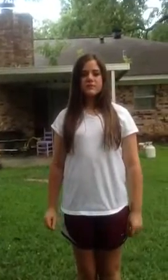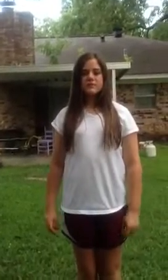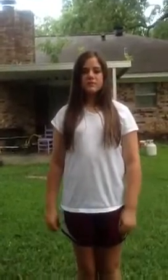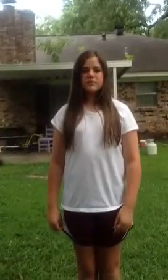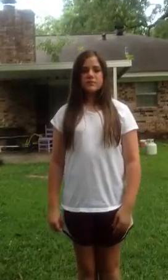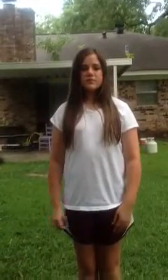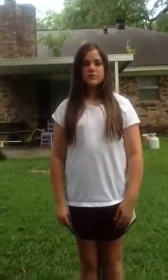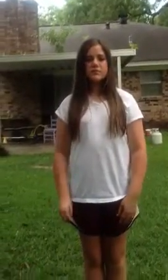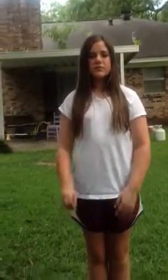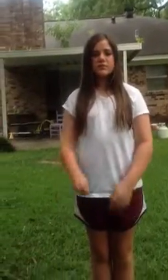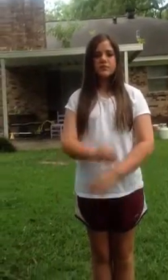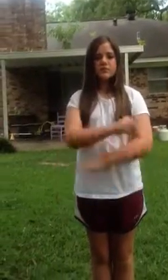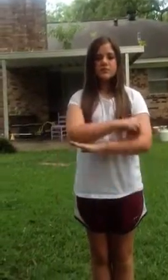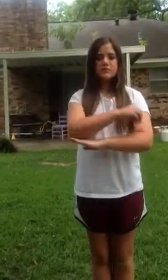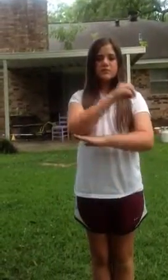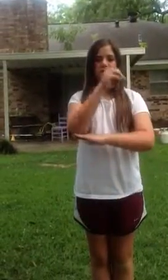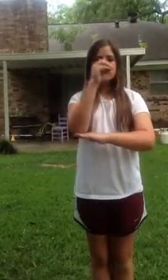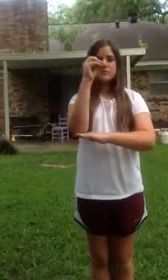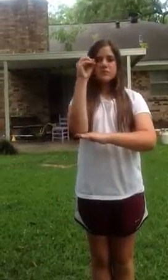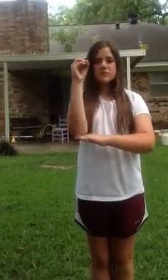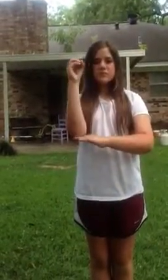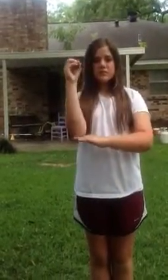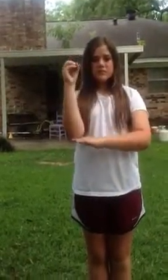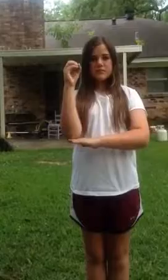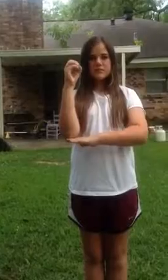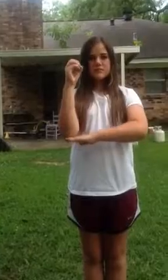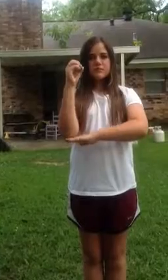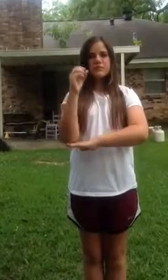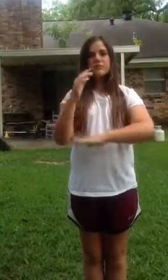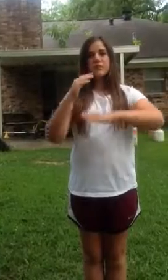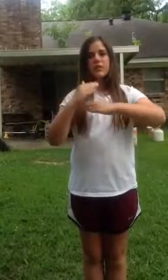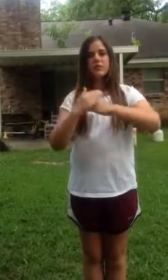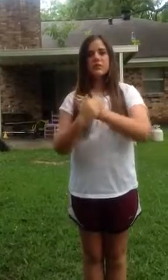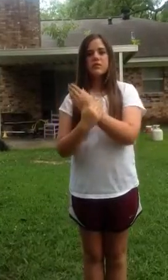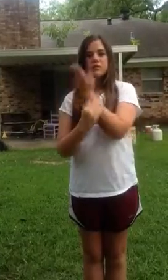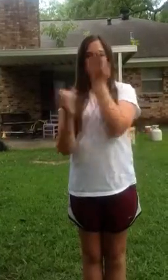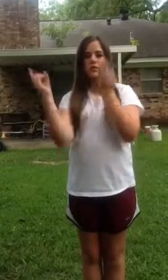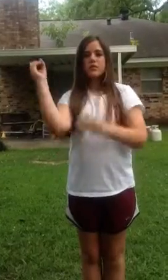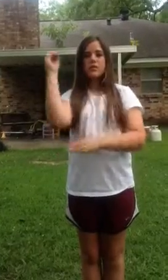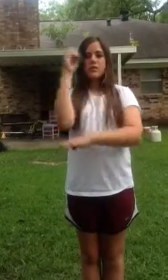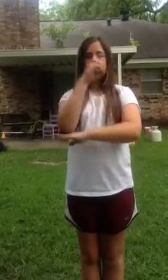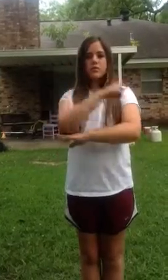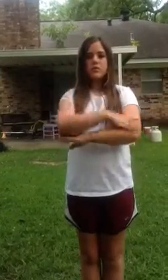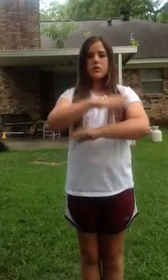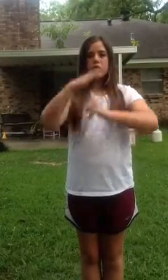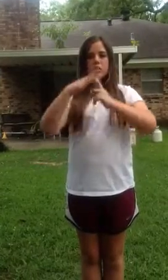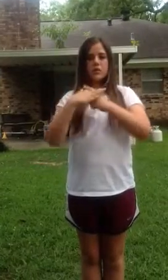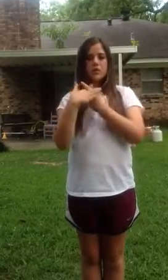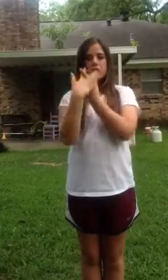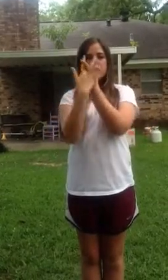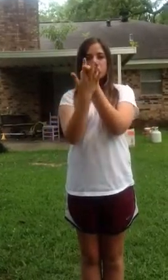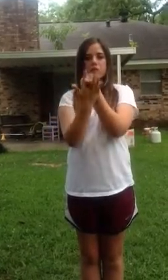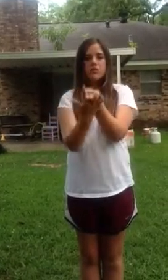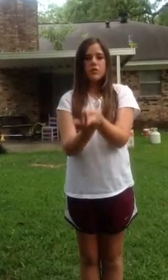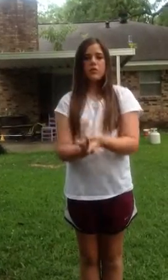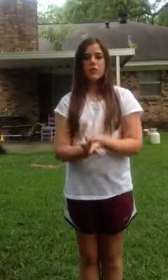The sun comes up, it's a new day, darling.